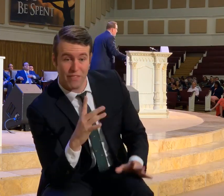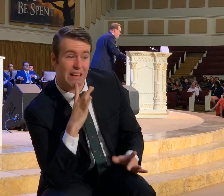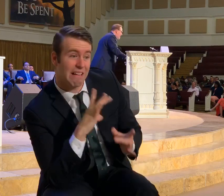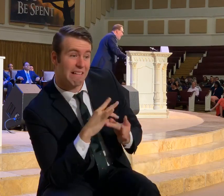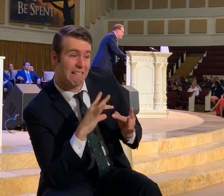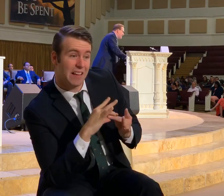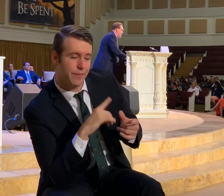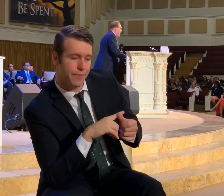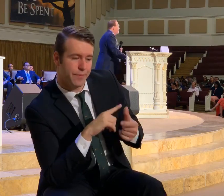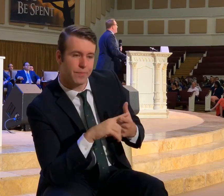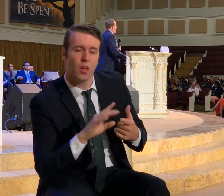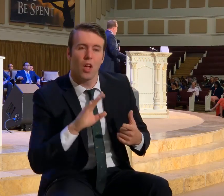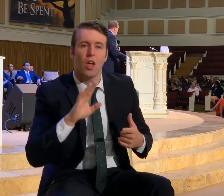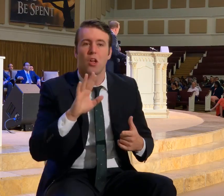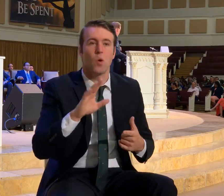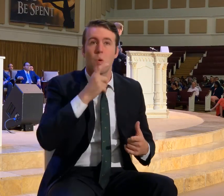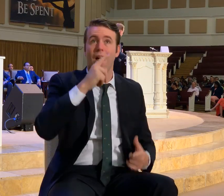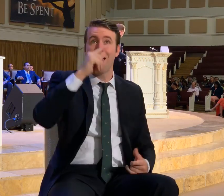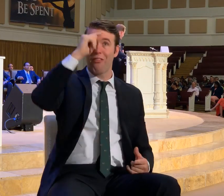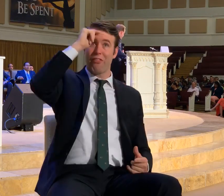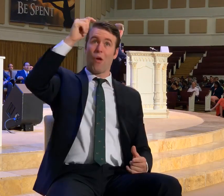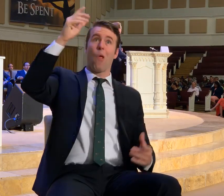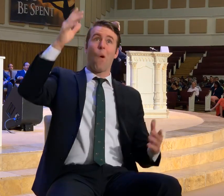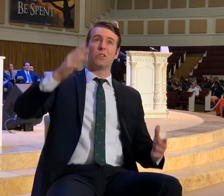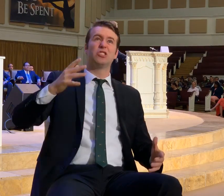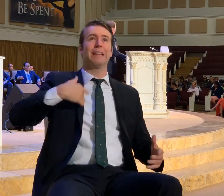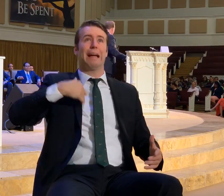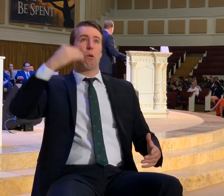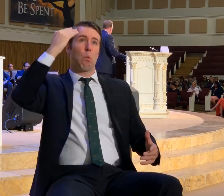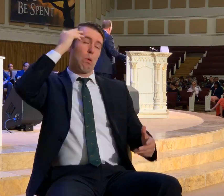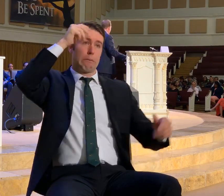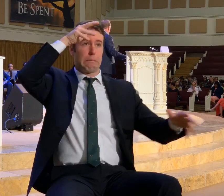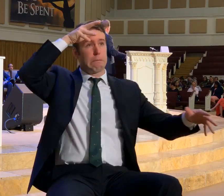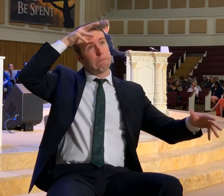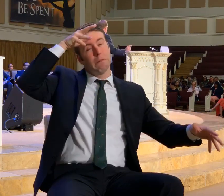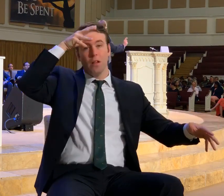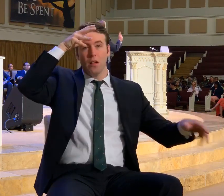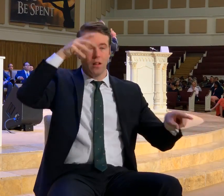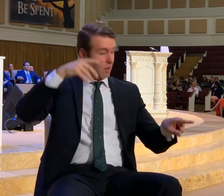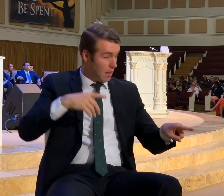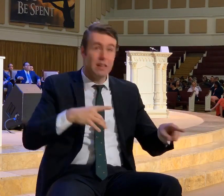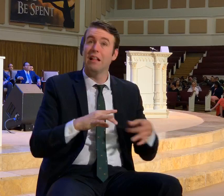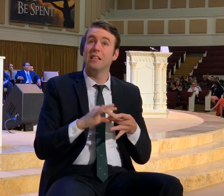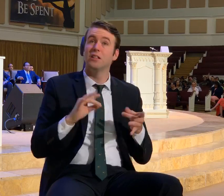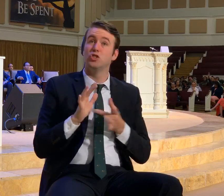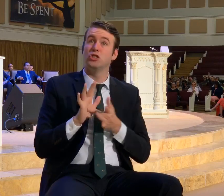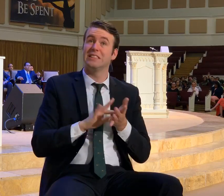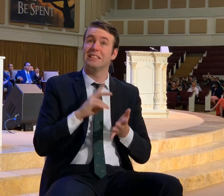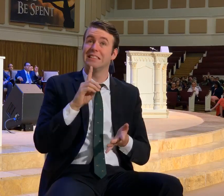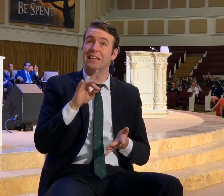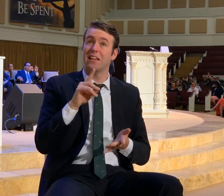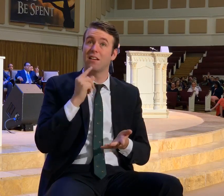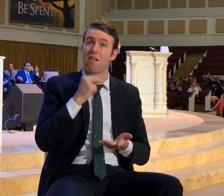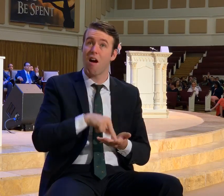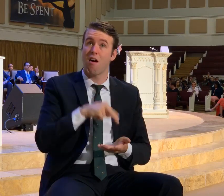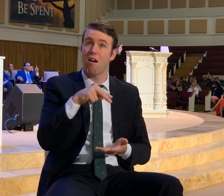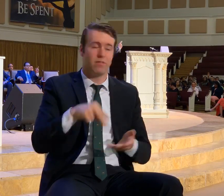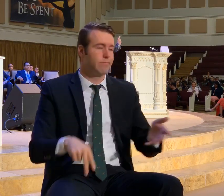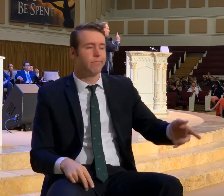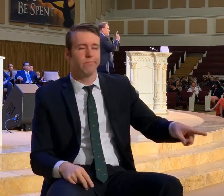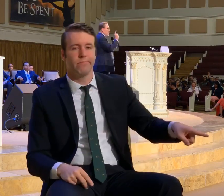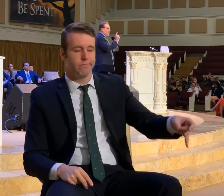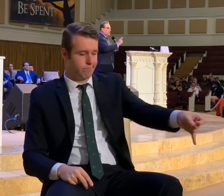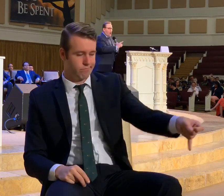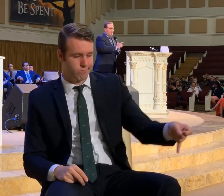what you're compromising. The theologian says, understand something. If there is no resurrection of Jesus Christ,